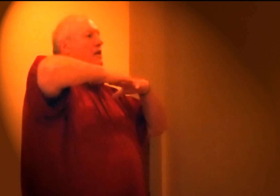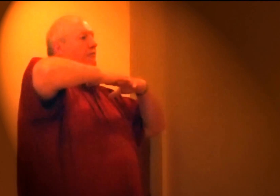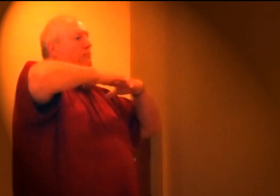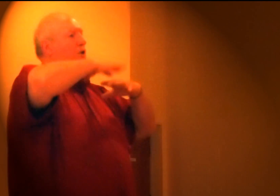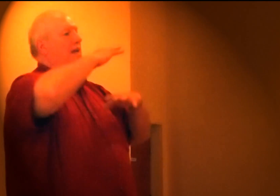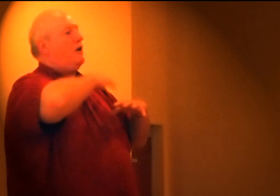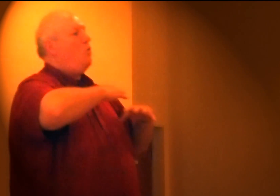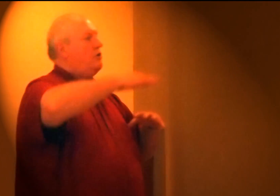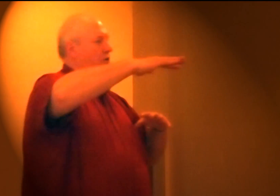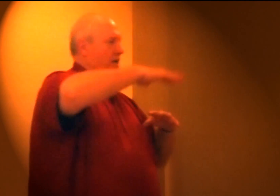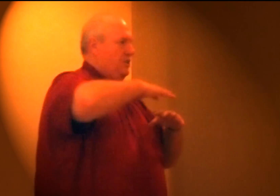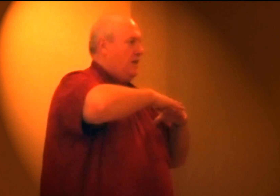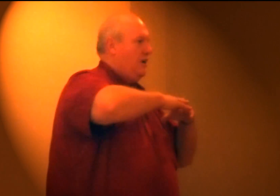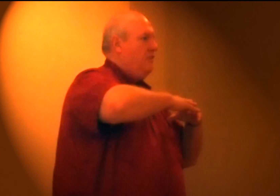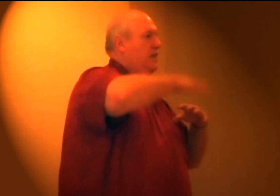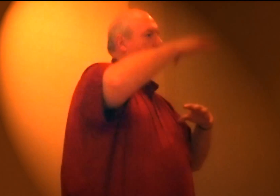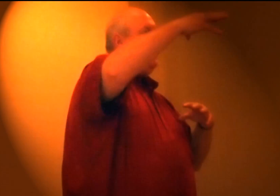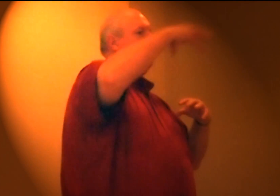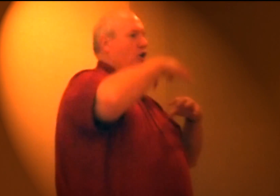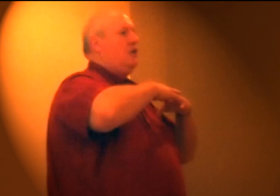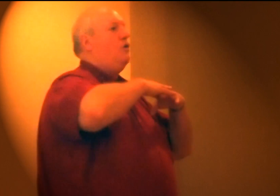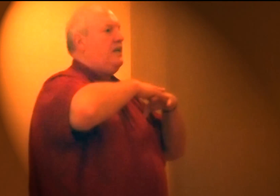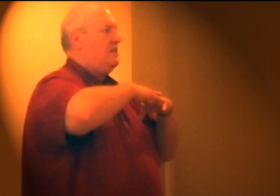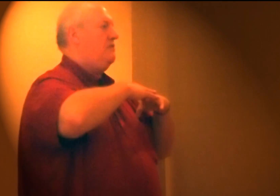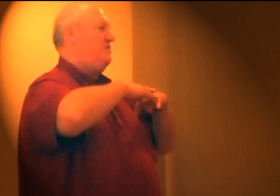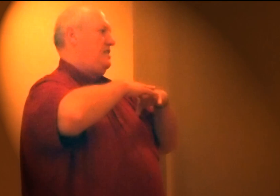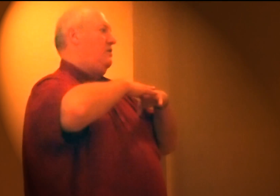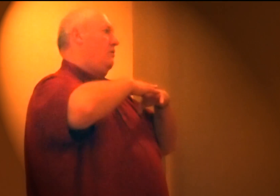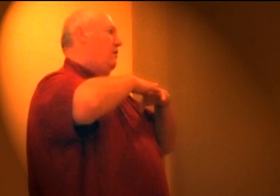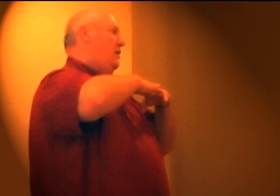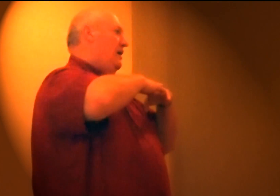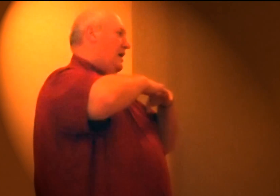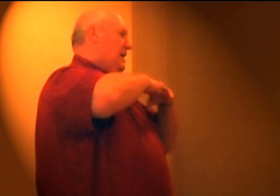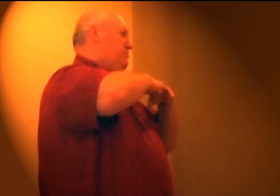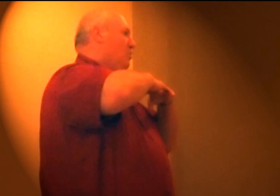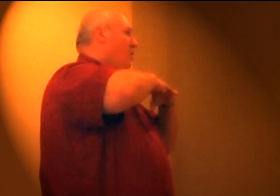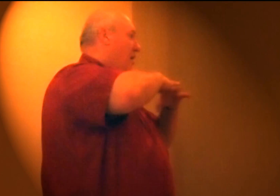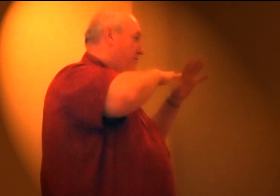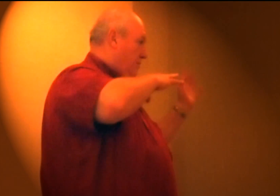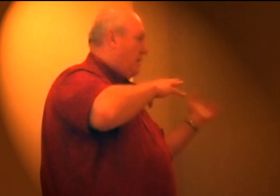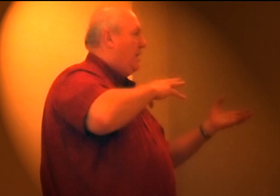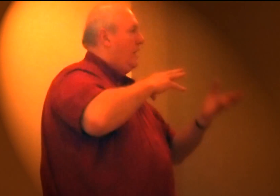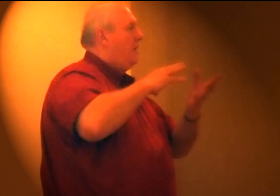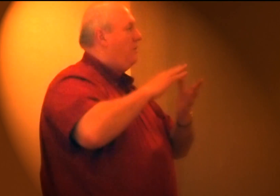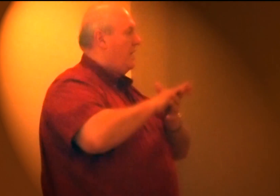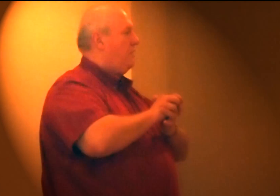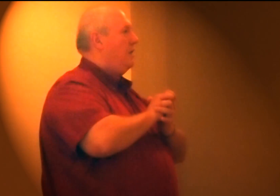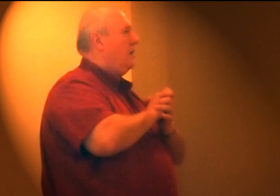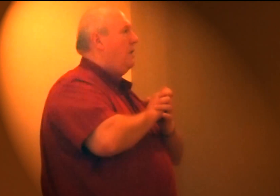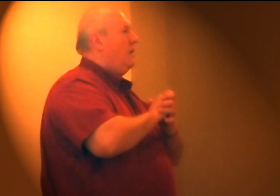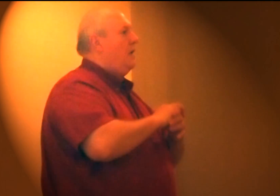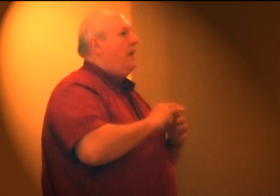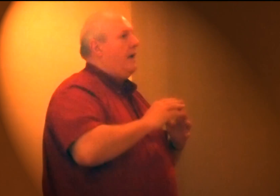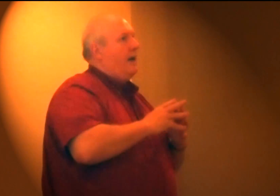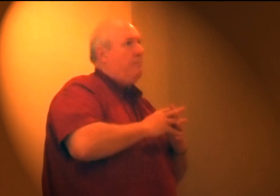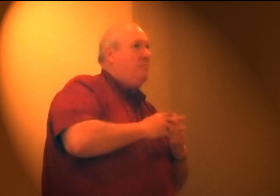it if you put that core trench in there then you get a good cohesive seal and it keeps the water from coming in underneath